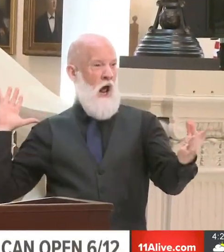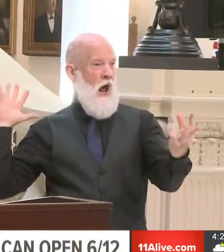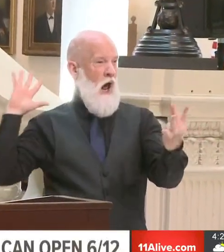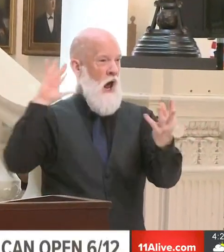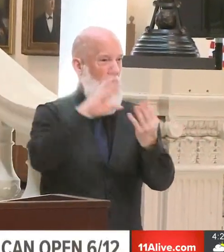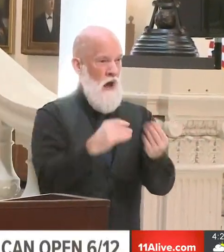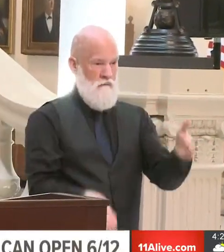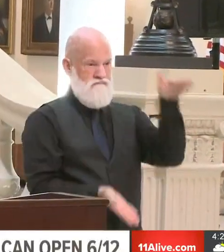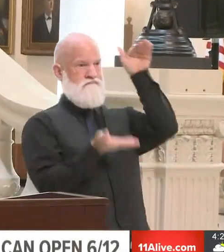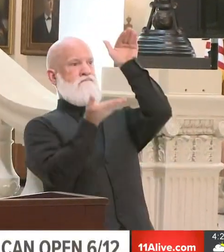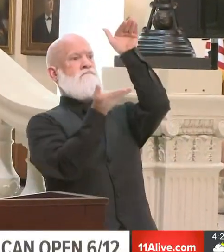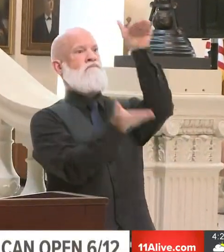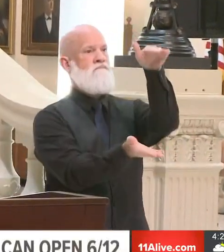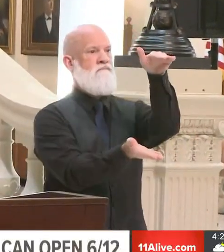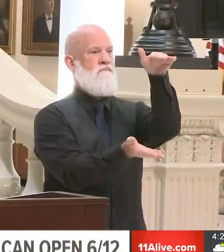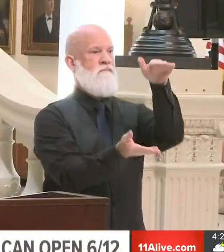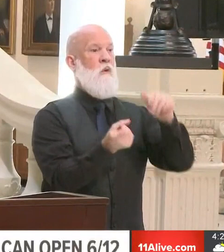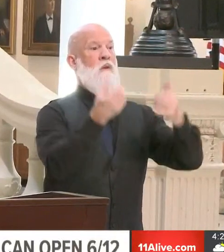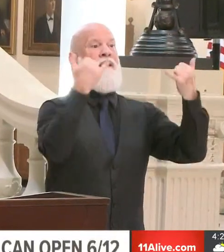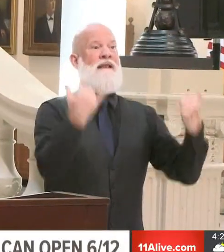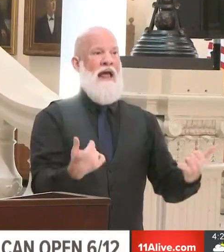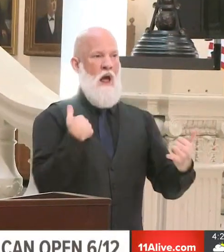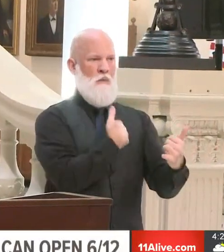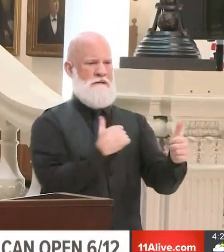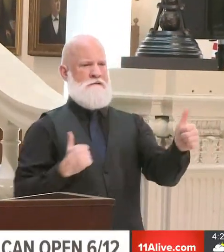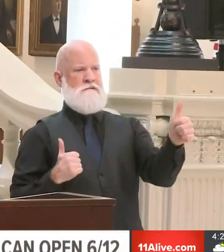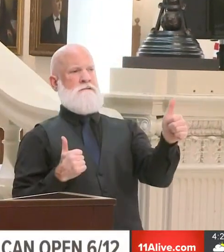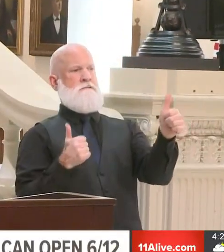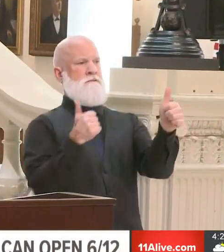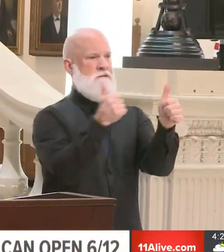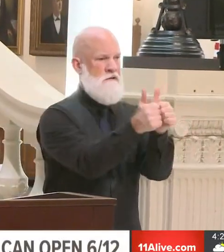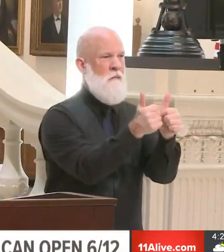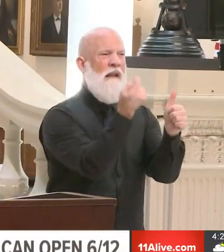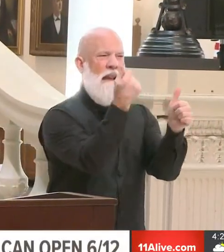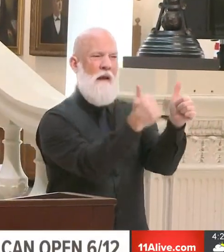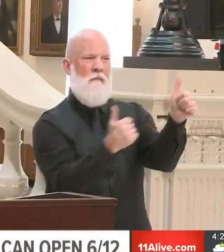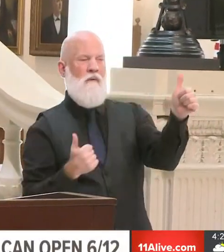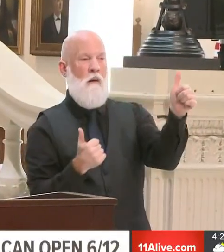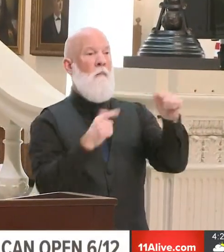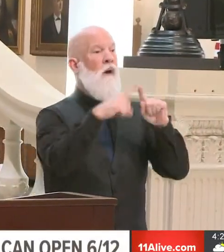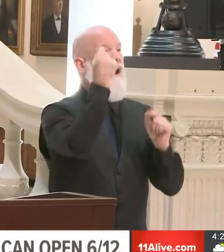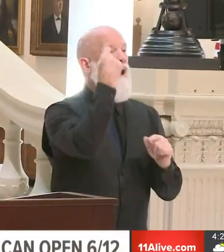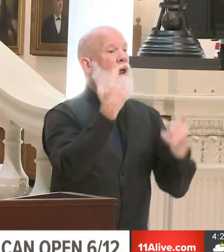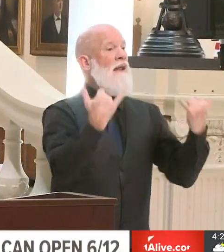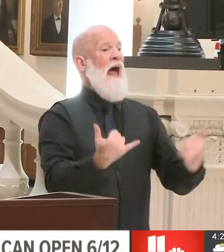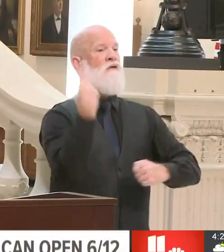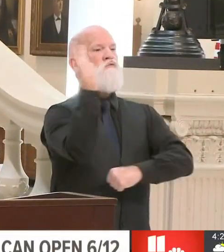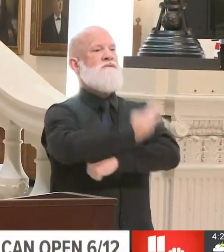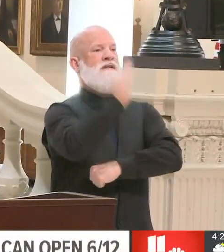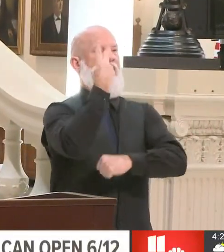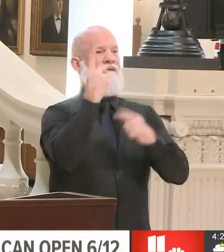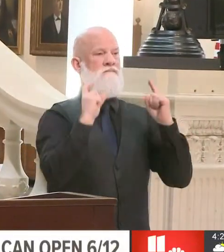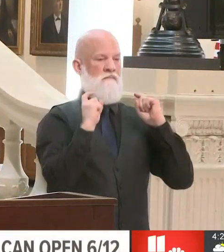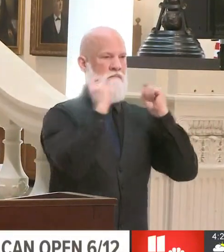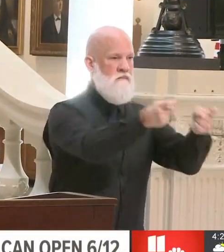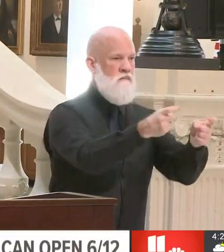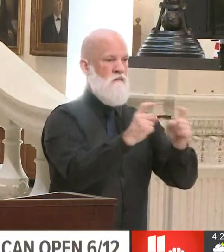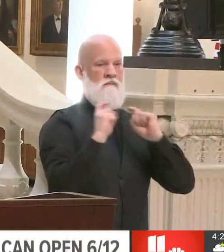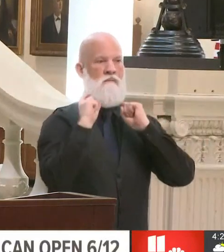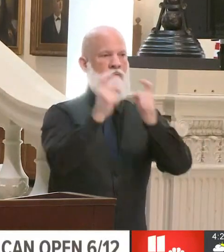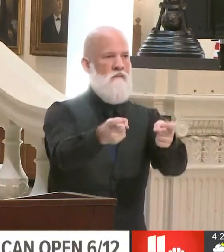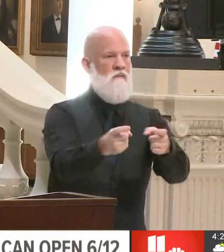is they're now called up and they dumped those all into the system over a, you know, a two day period. think it was Saturday and either Monday or Tuesday.